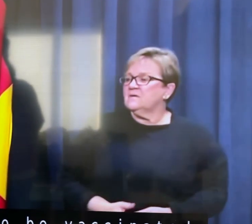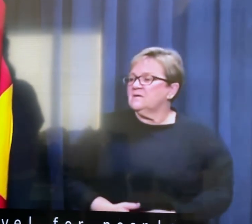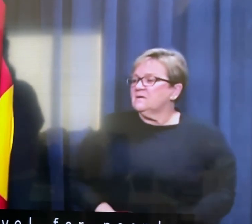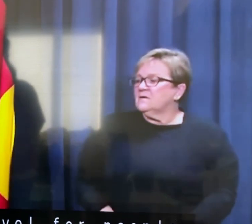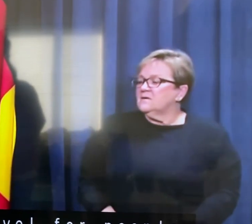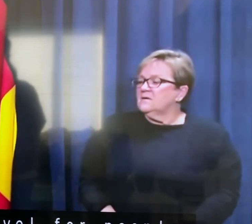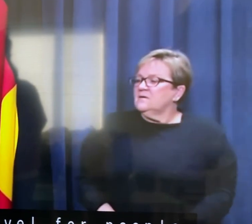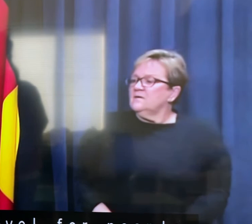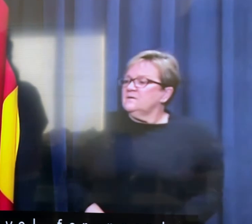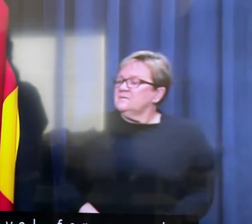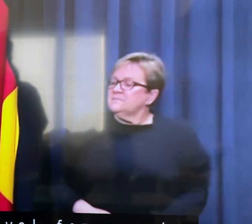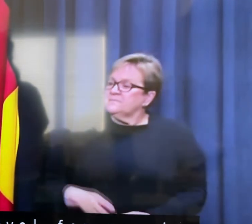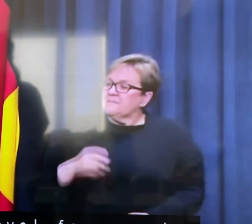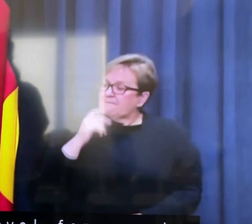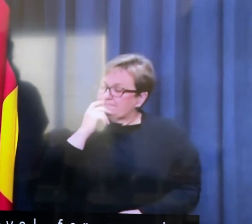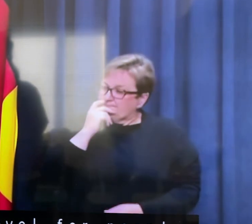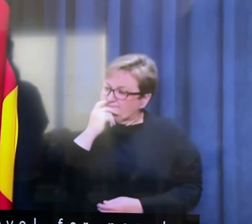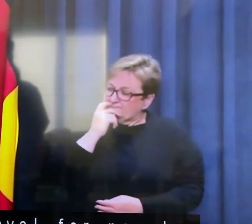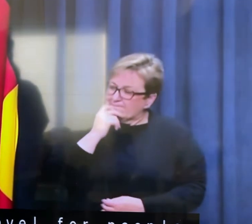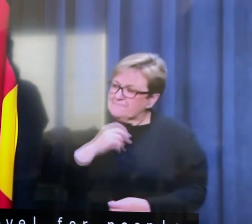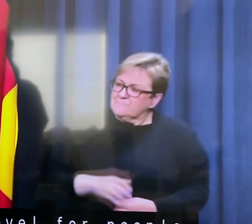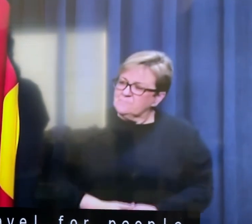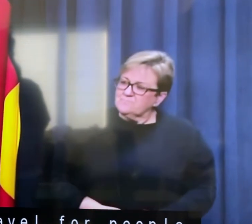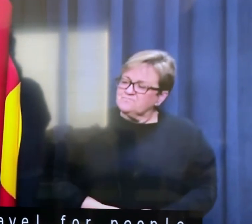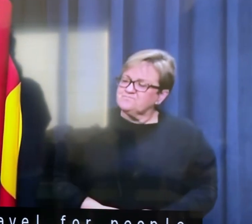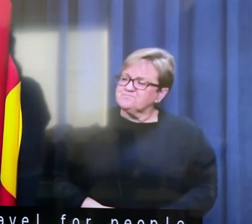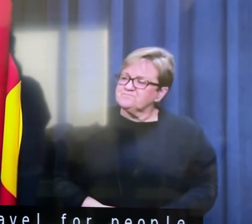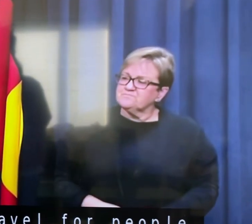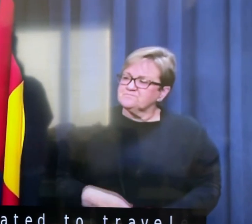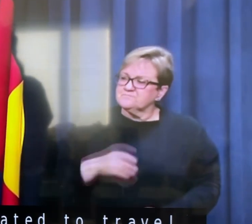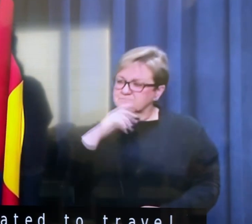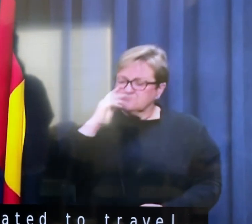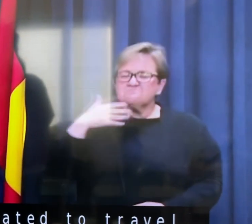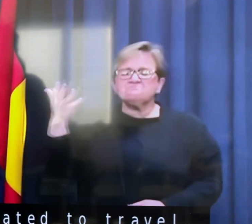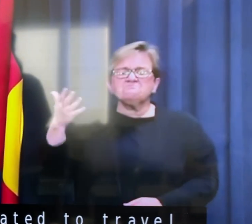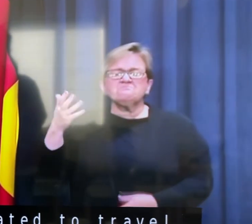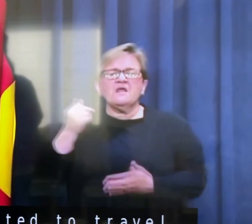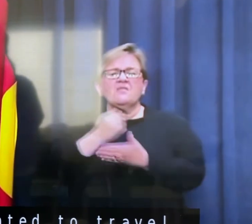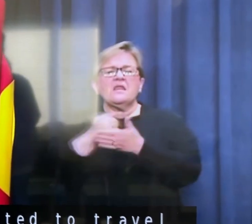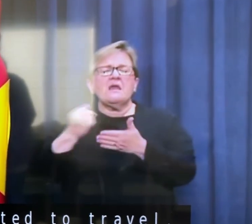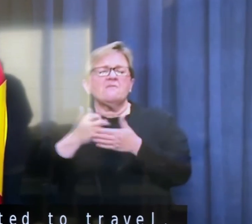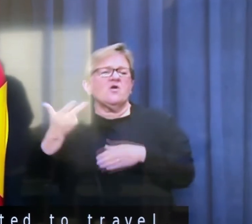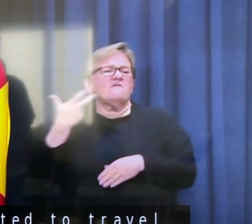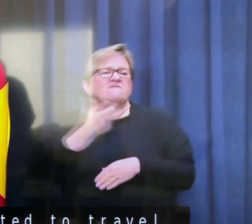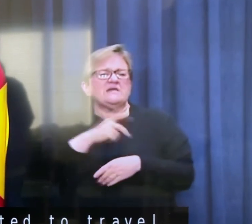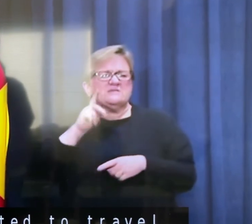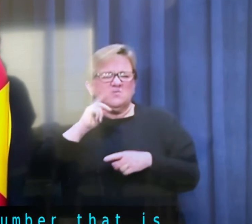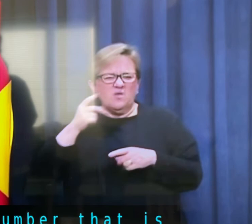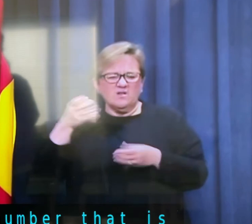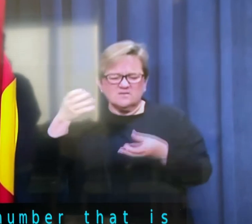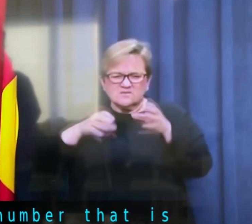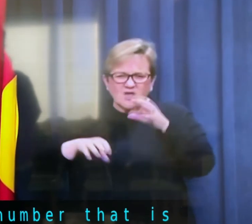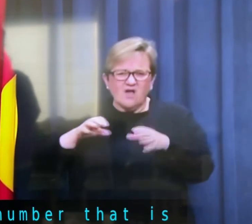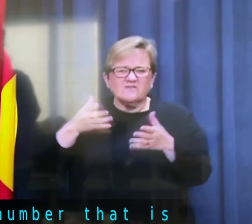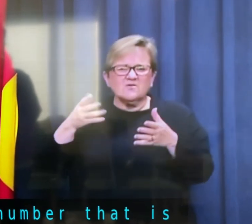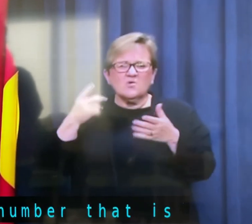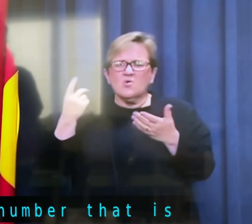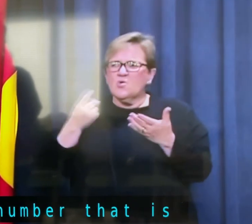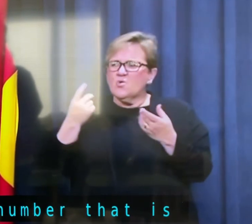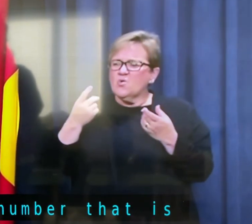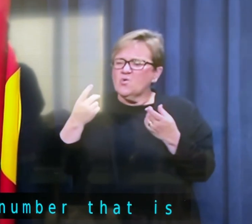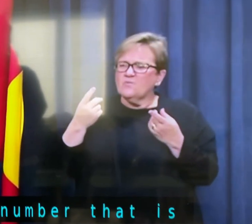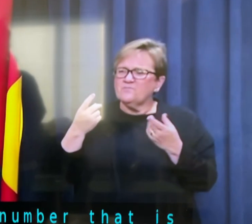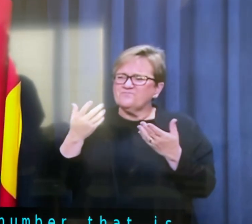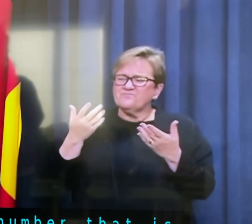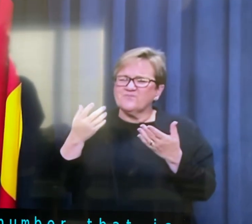number, you said it's going to be set by, you know, scientifically, will our show or, you know, will there be